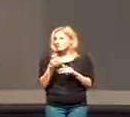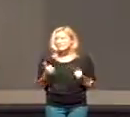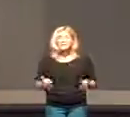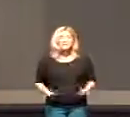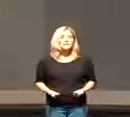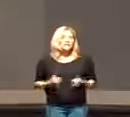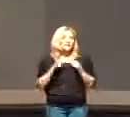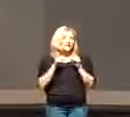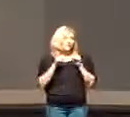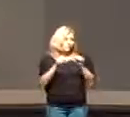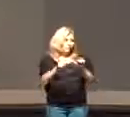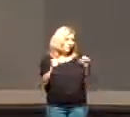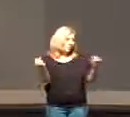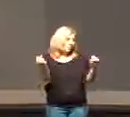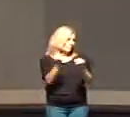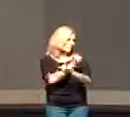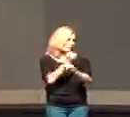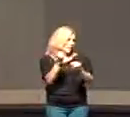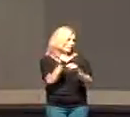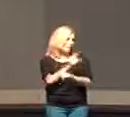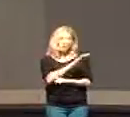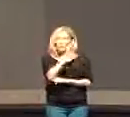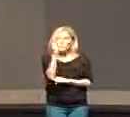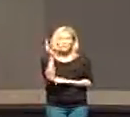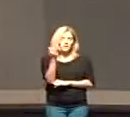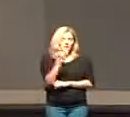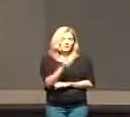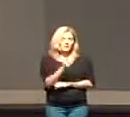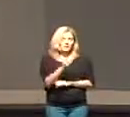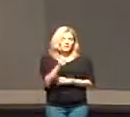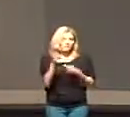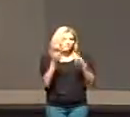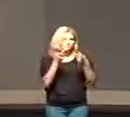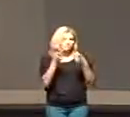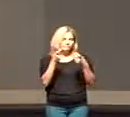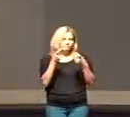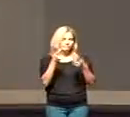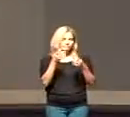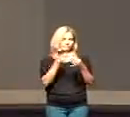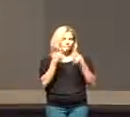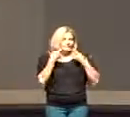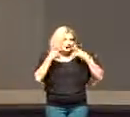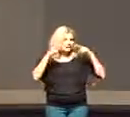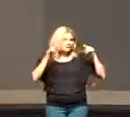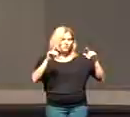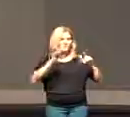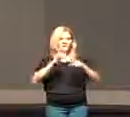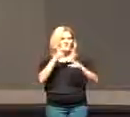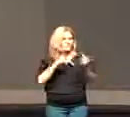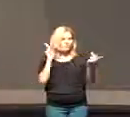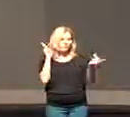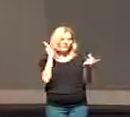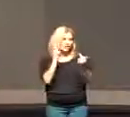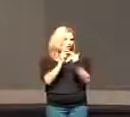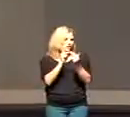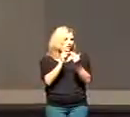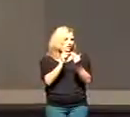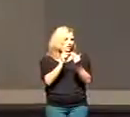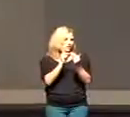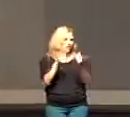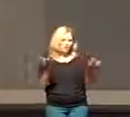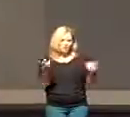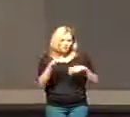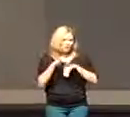lifelong battle we're never going to master it we can't come to a point of perfection on this